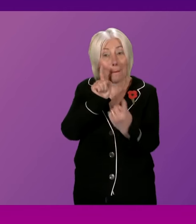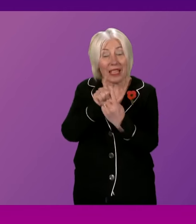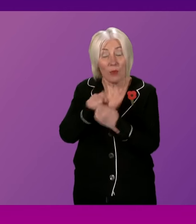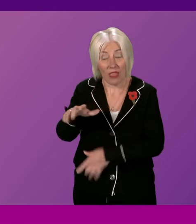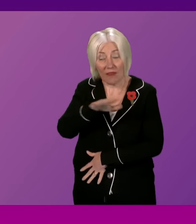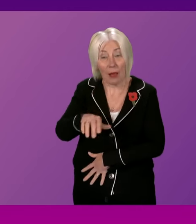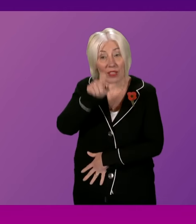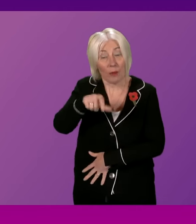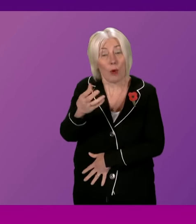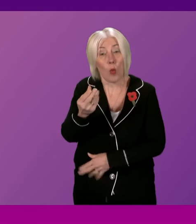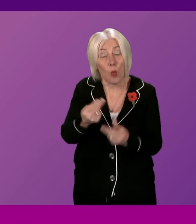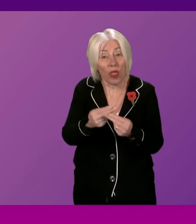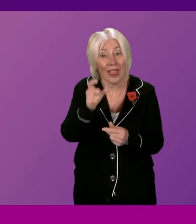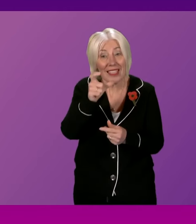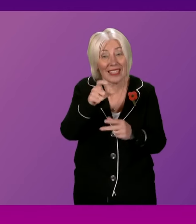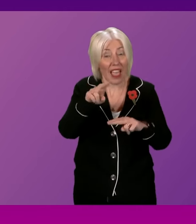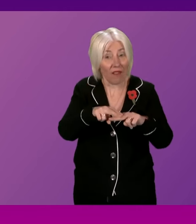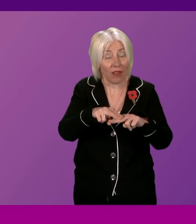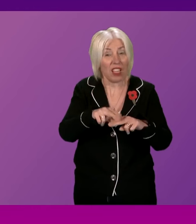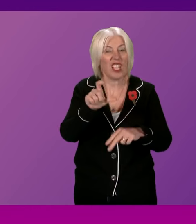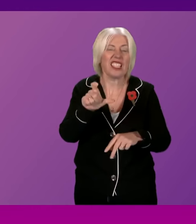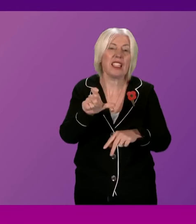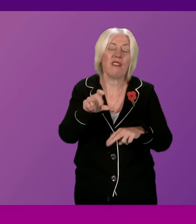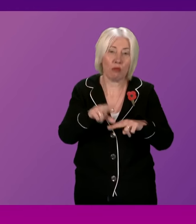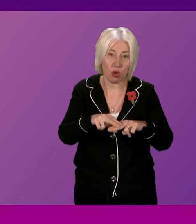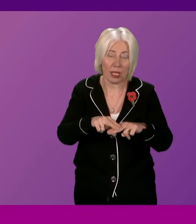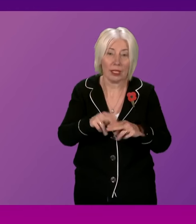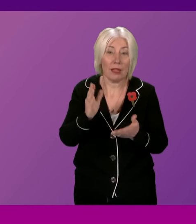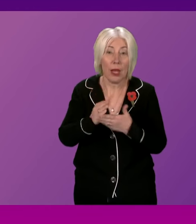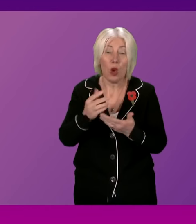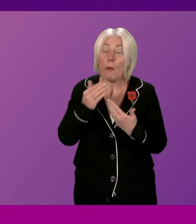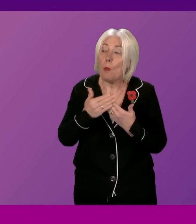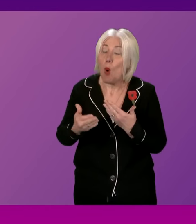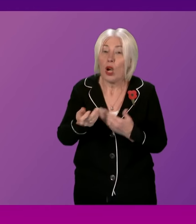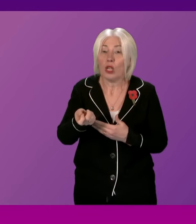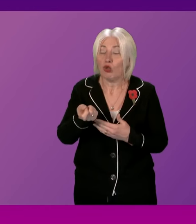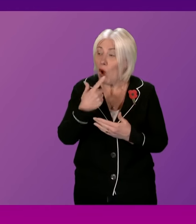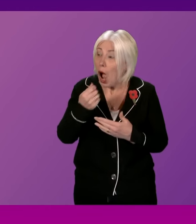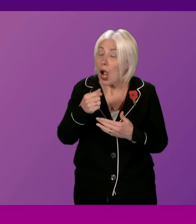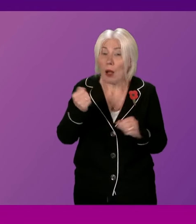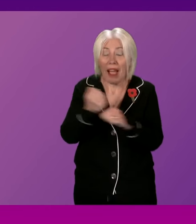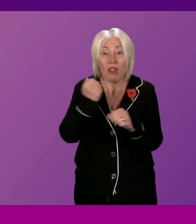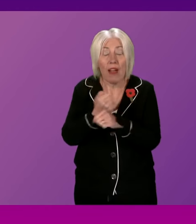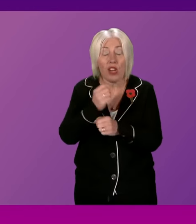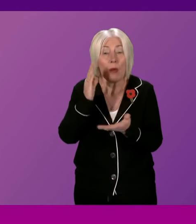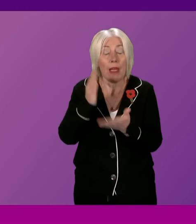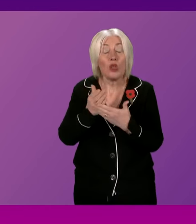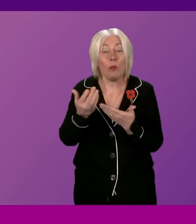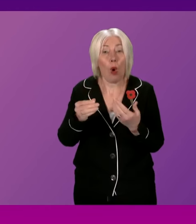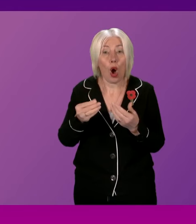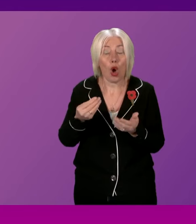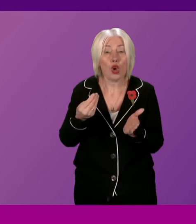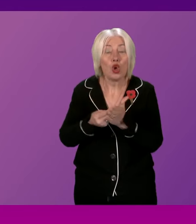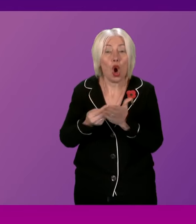families and work with the UK Government to negotiate a more acceptable cost from the drug manufacturer, Vertex, to